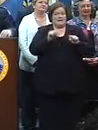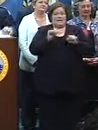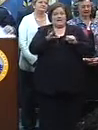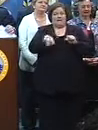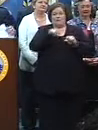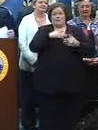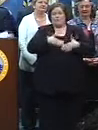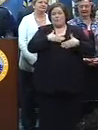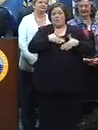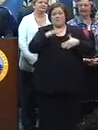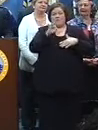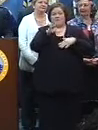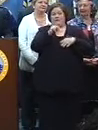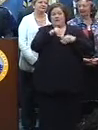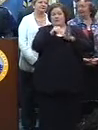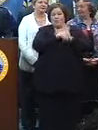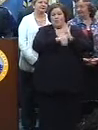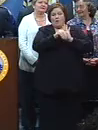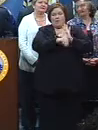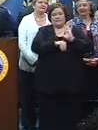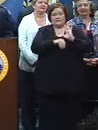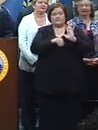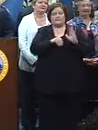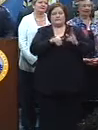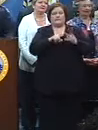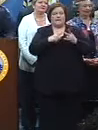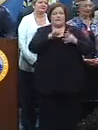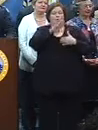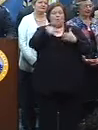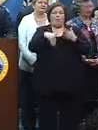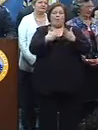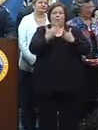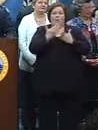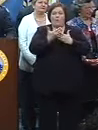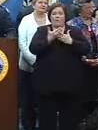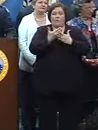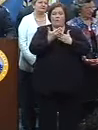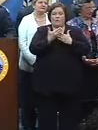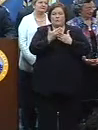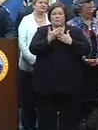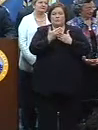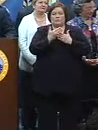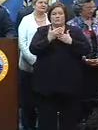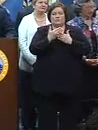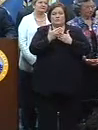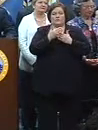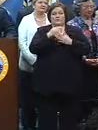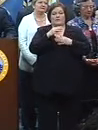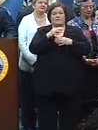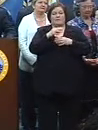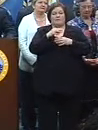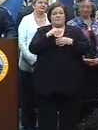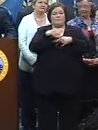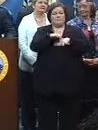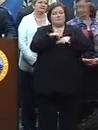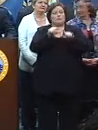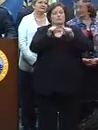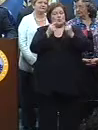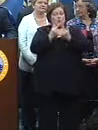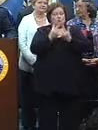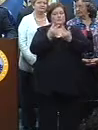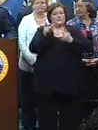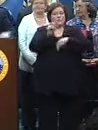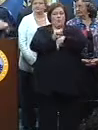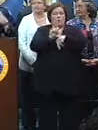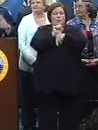and fun on the streets of New Orleans that much easier. Secondly, to all the crews, you know, who spend their entire year working